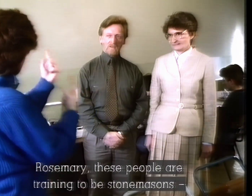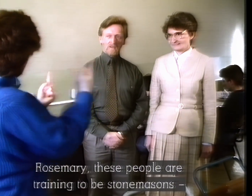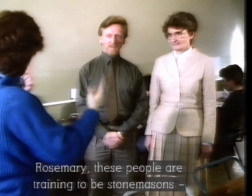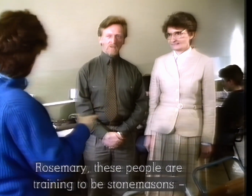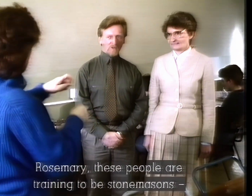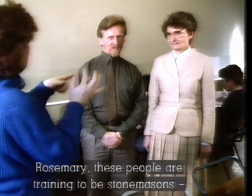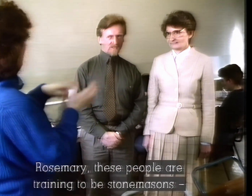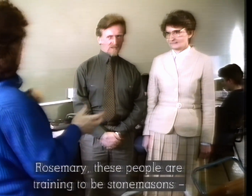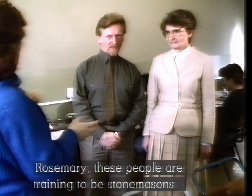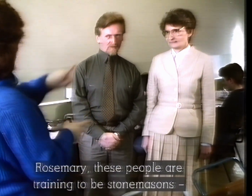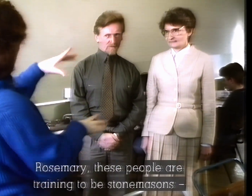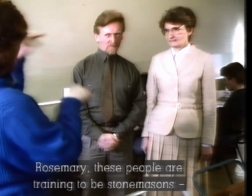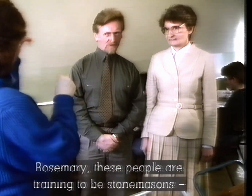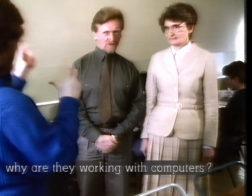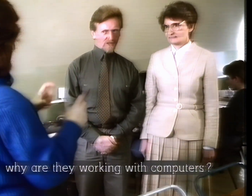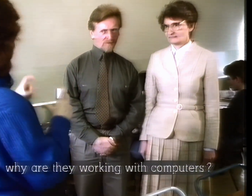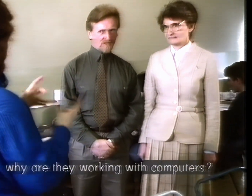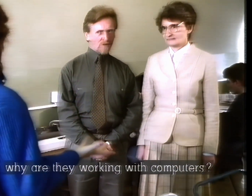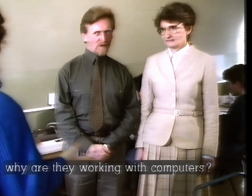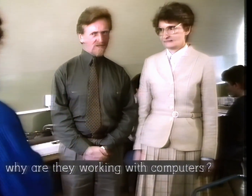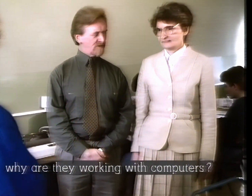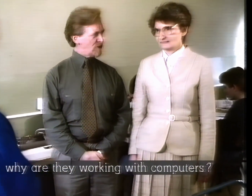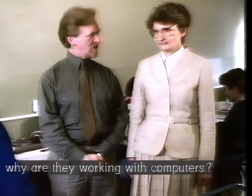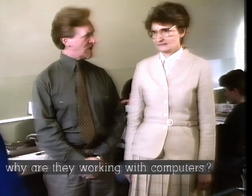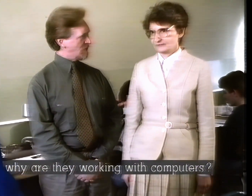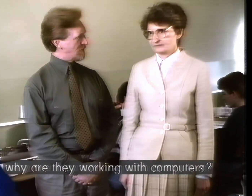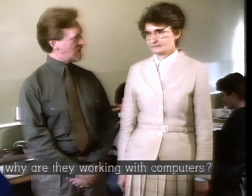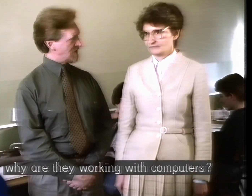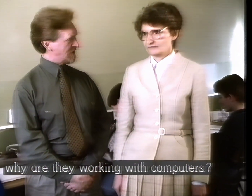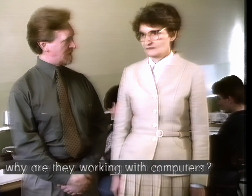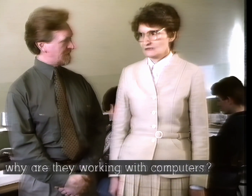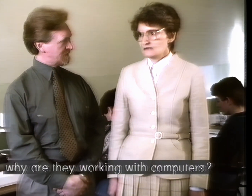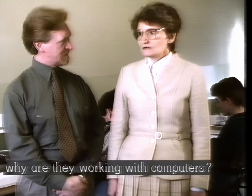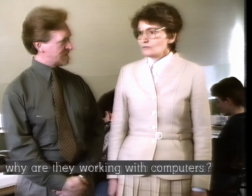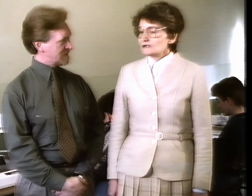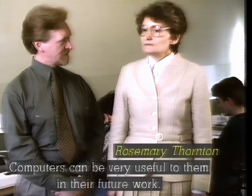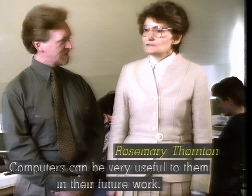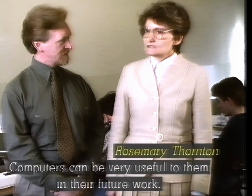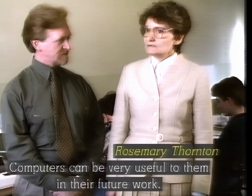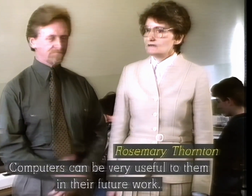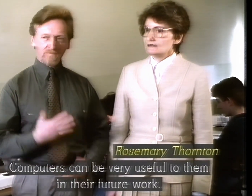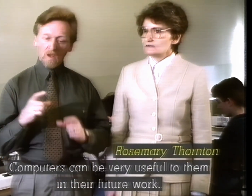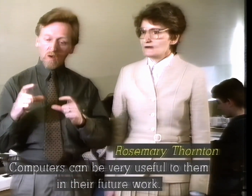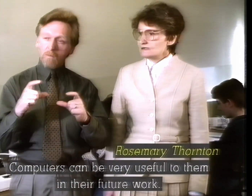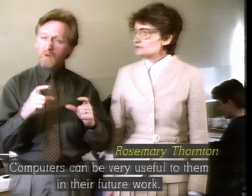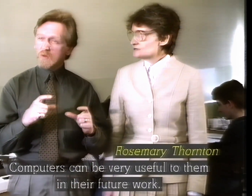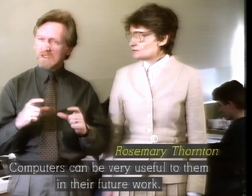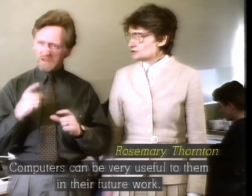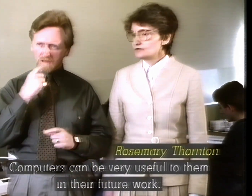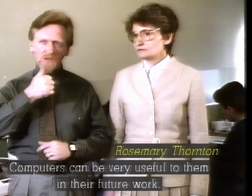Well, Rosemary, these people are training to be stonemasons. Why are they working with computers? Well, computers can be very useful to them